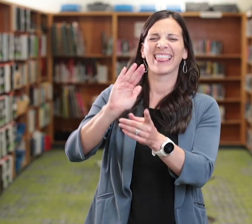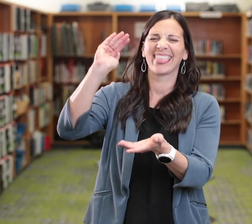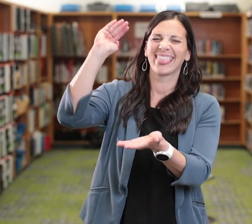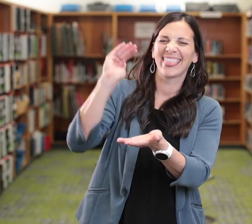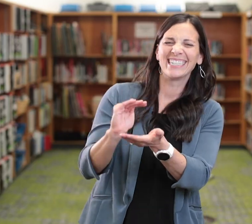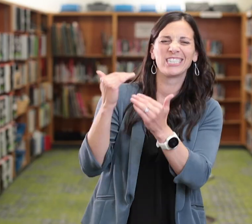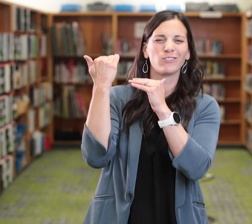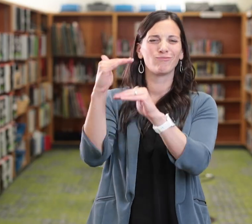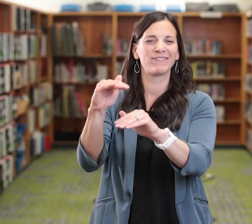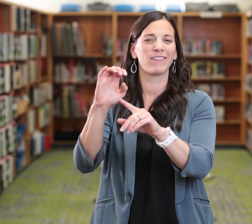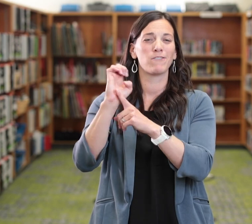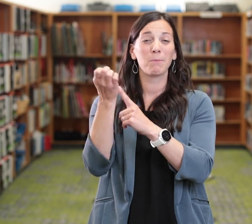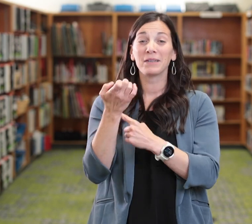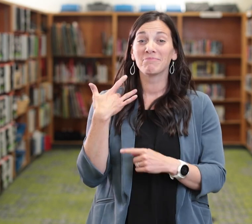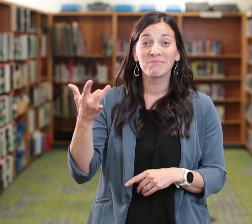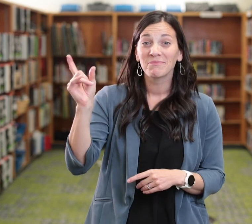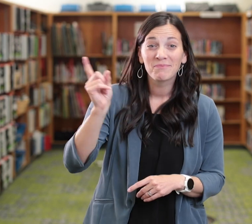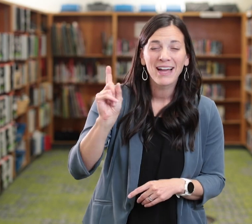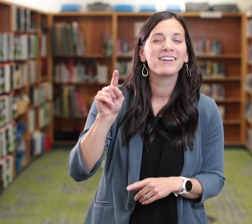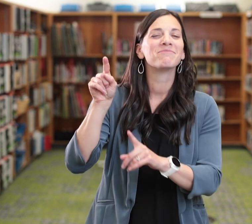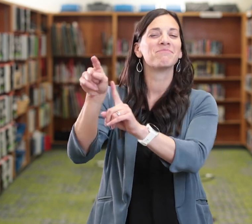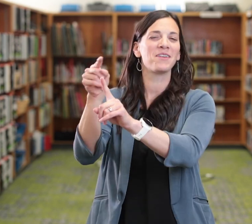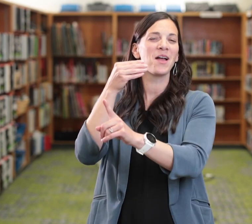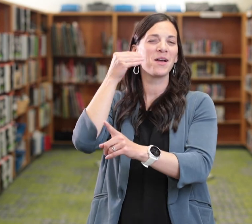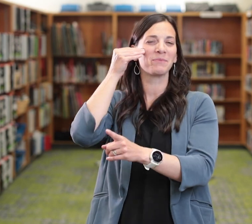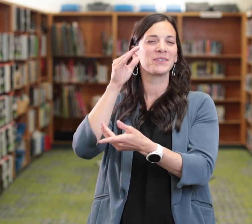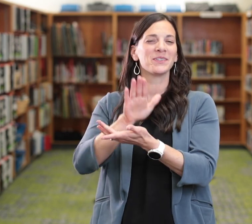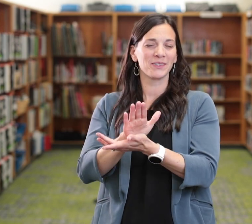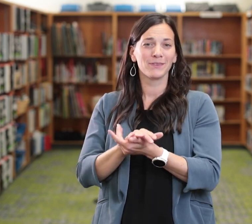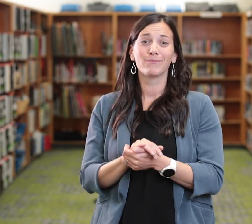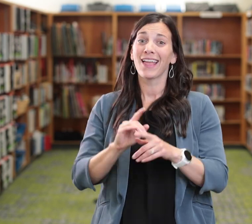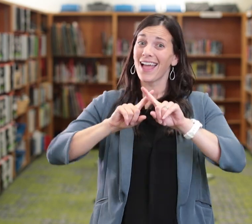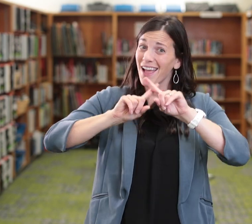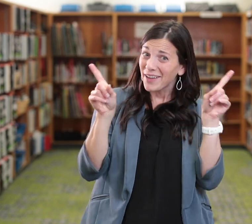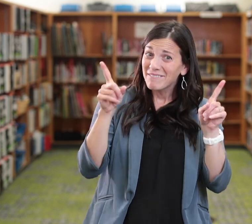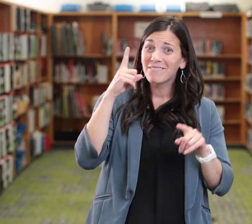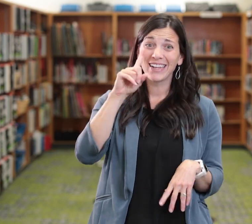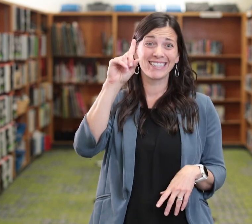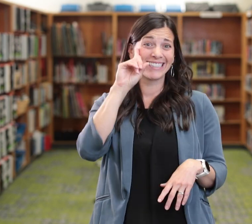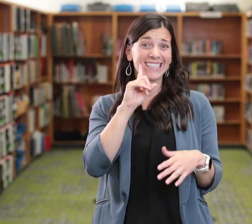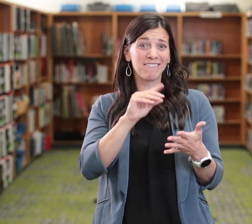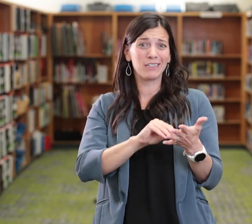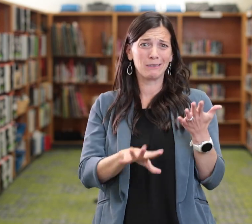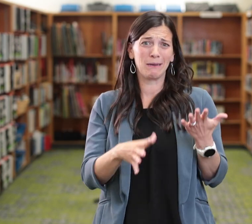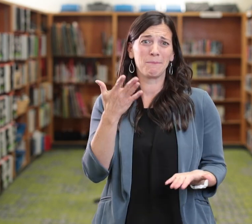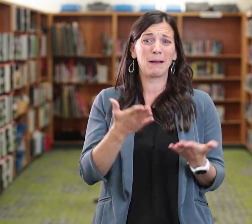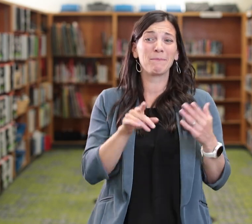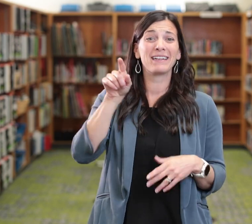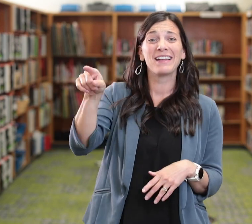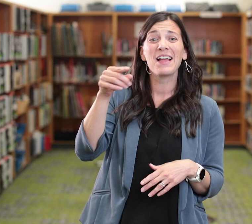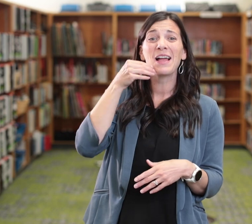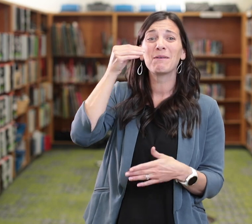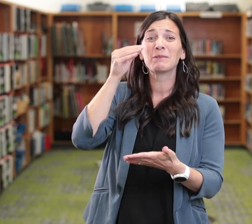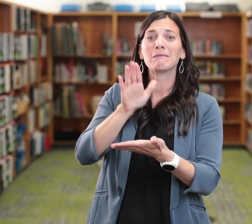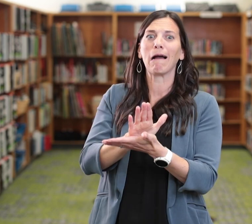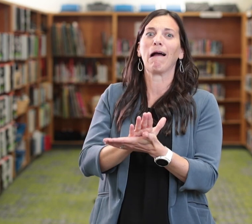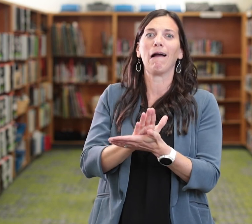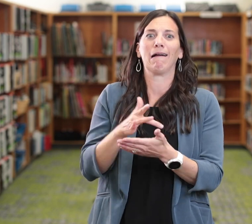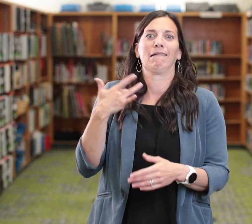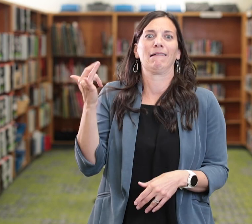For most students, the least restricted environment may be their homeschool. However, for deaf students, that can be the most